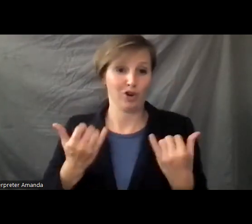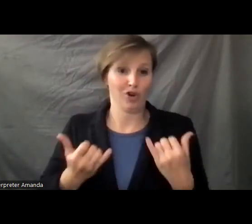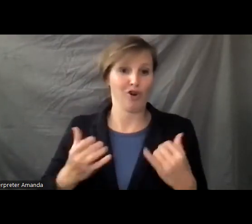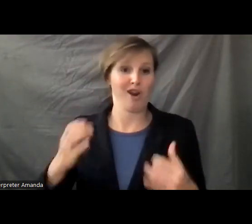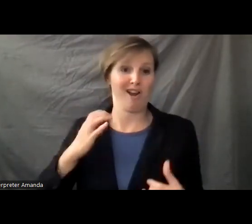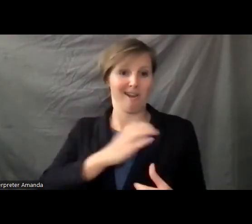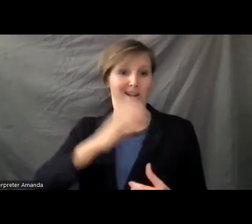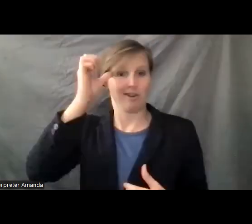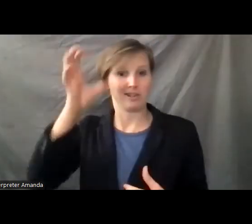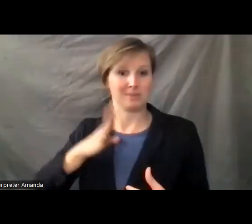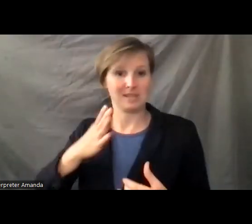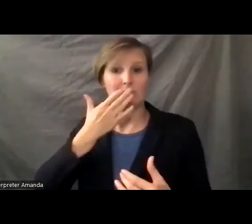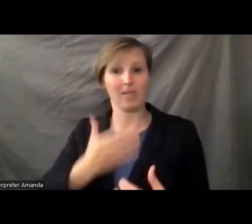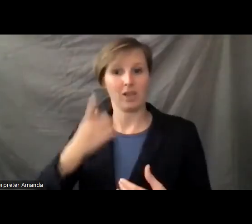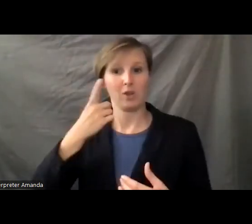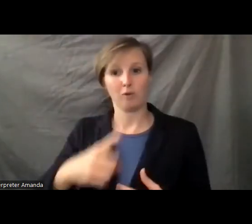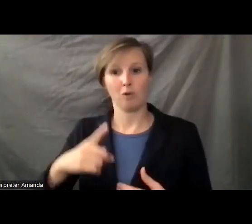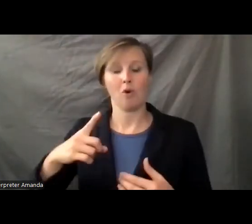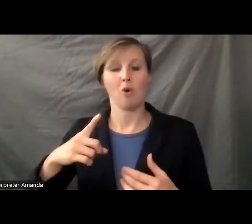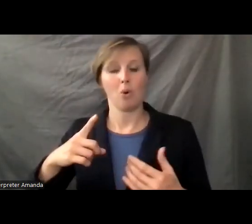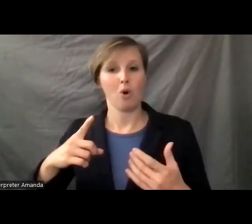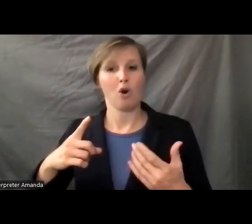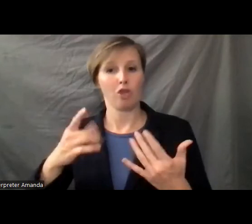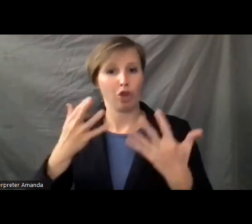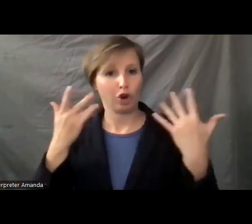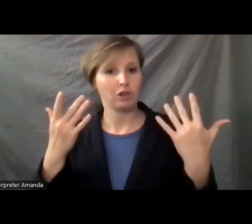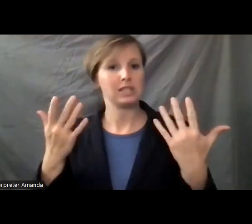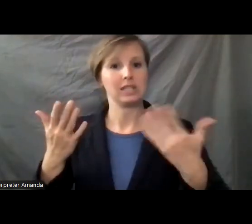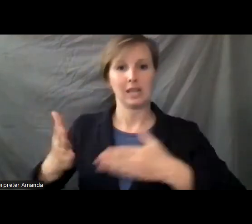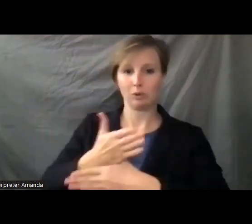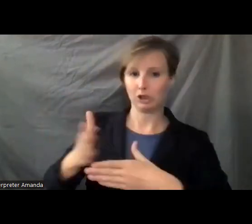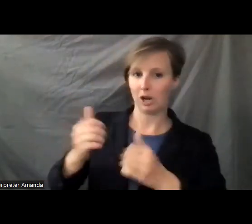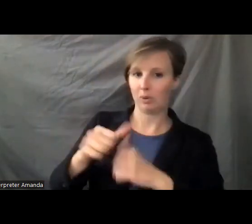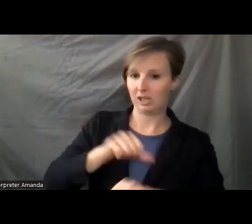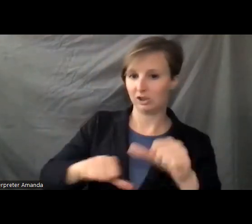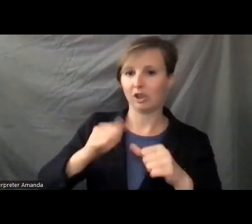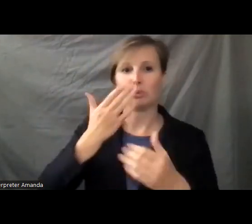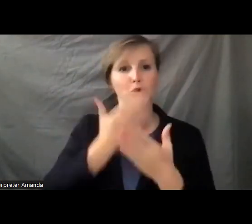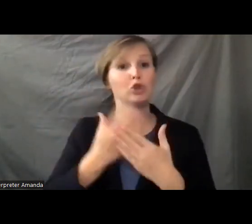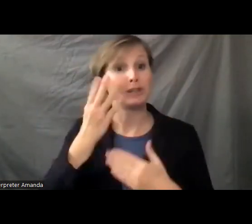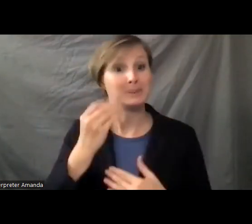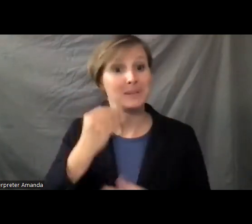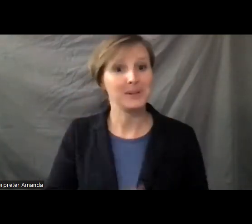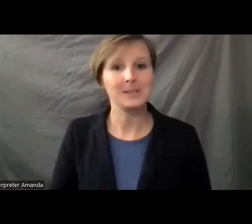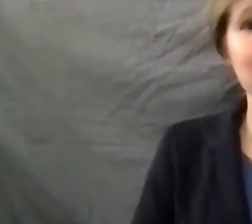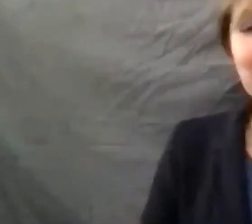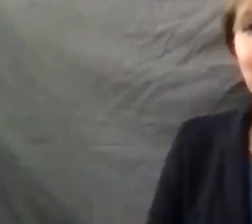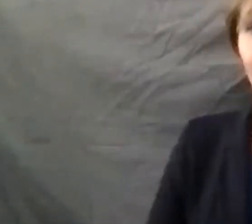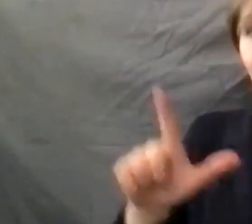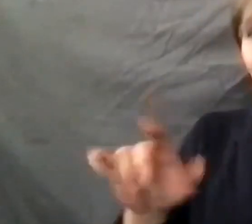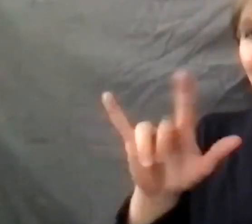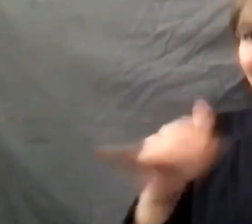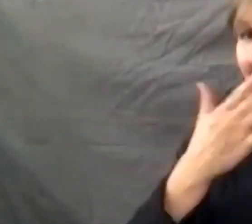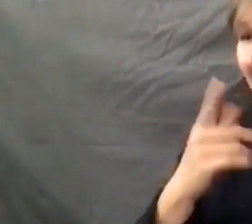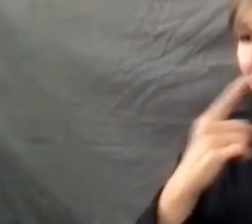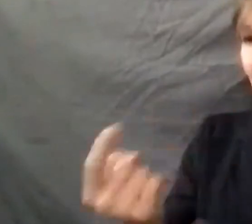for the courtesies that we all shared each other, and it was certainly a great experience. Thank you. Thank you so much for being with us. And now we'll turn